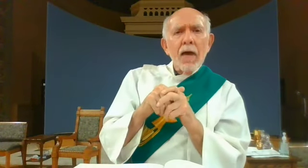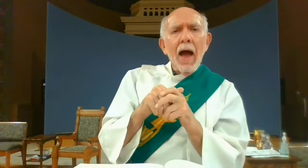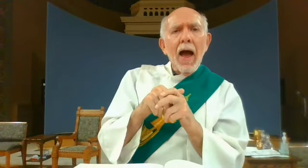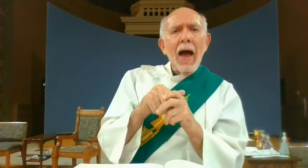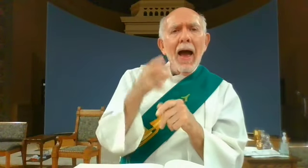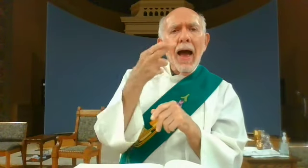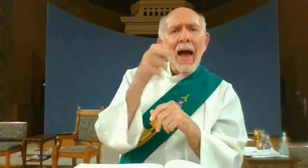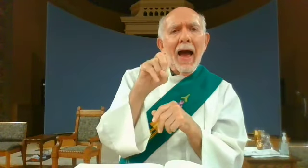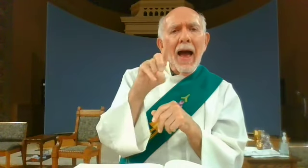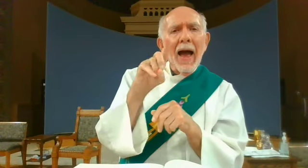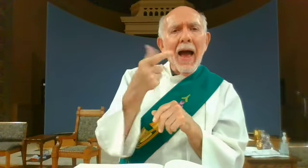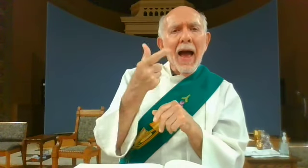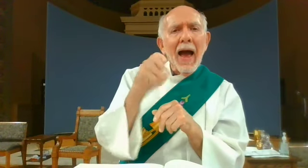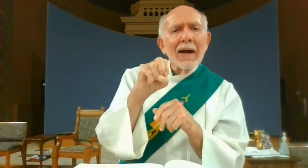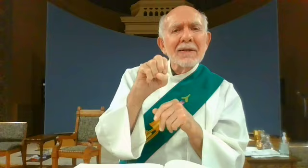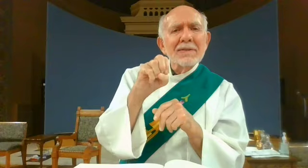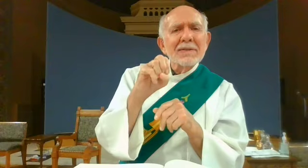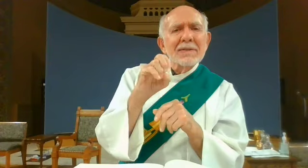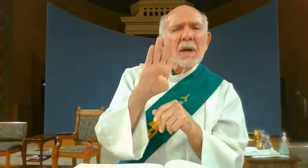put a hedge around it